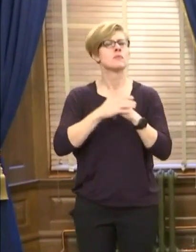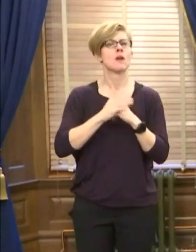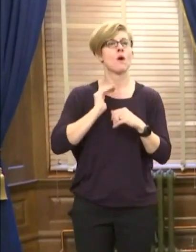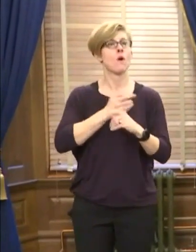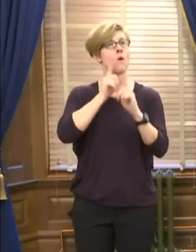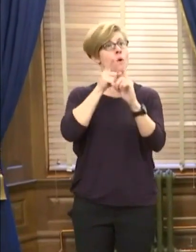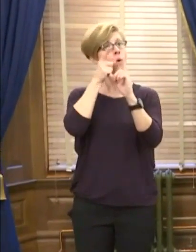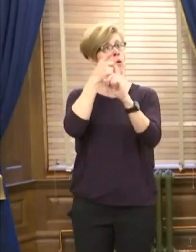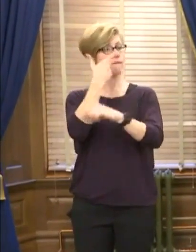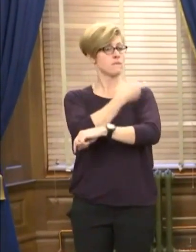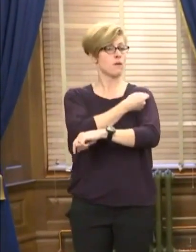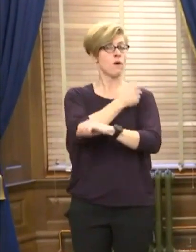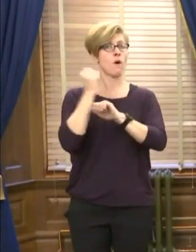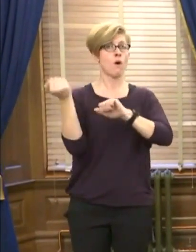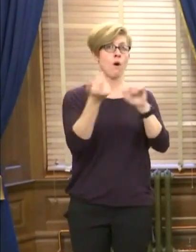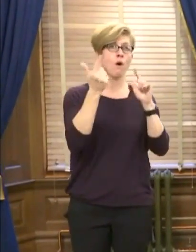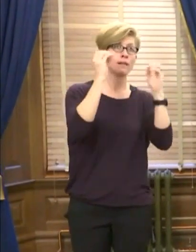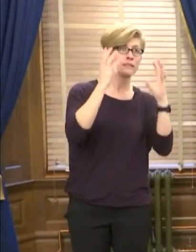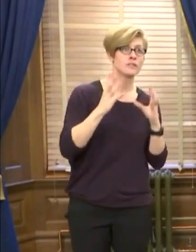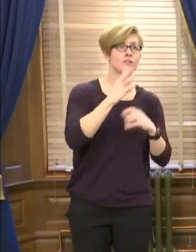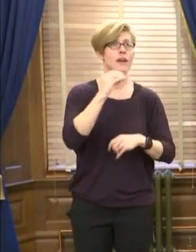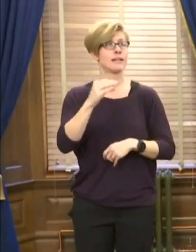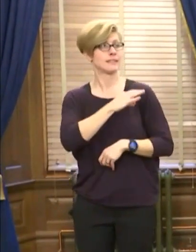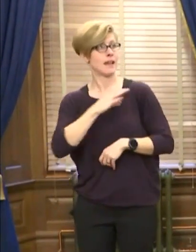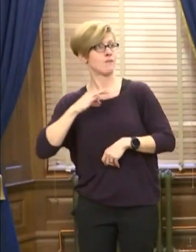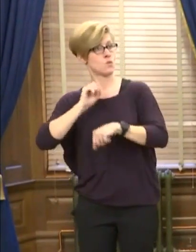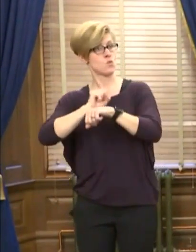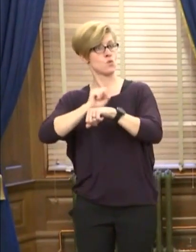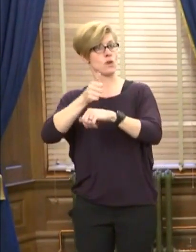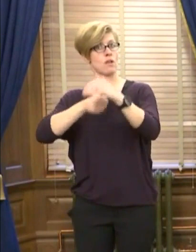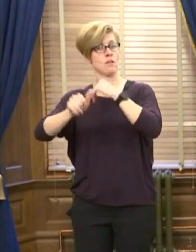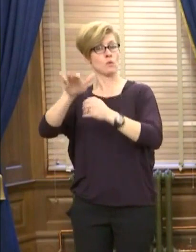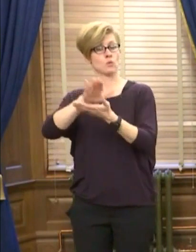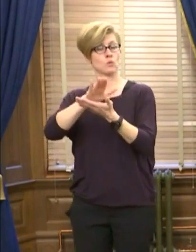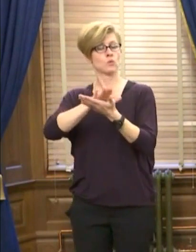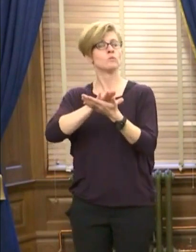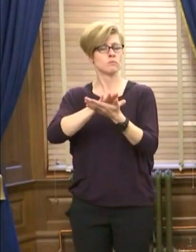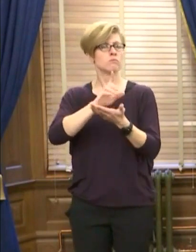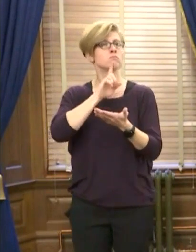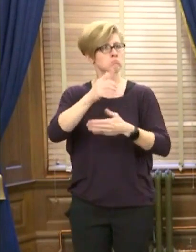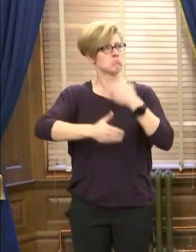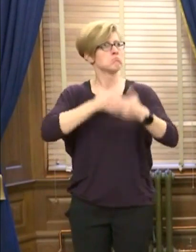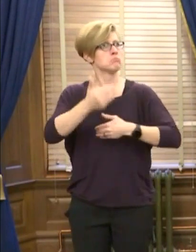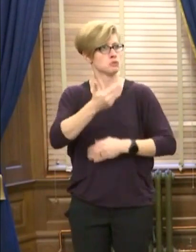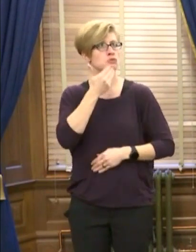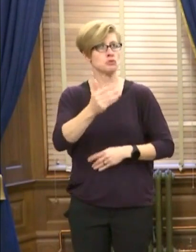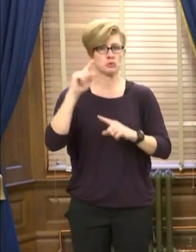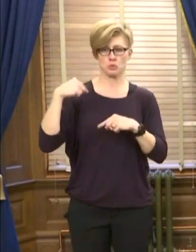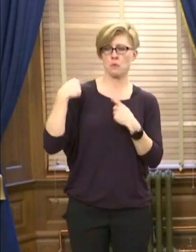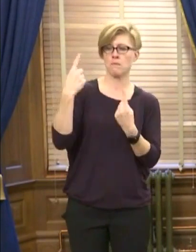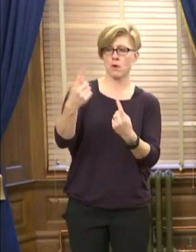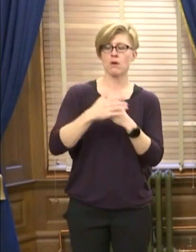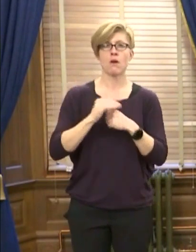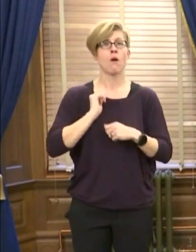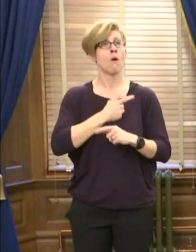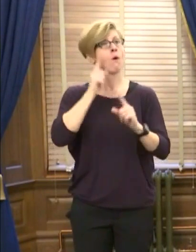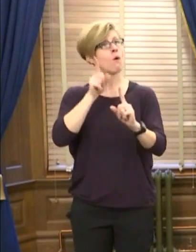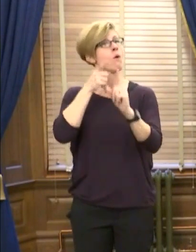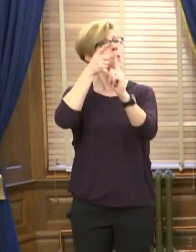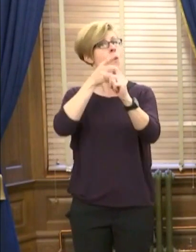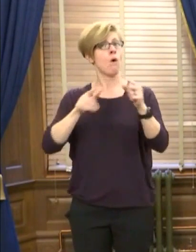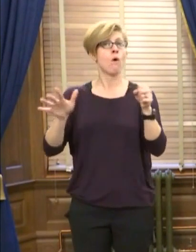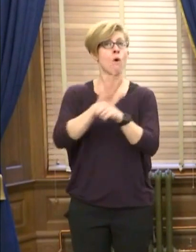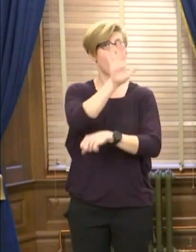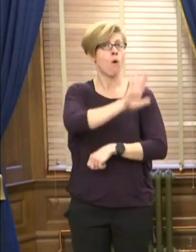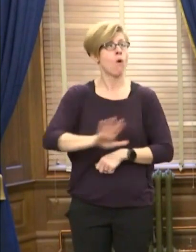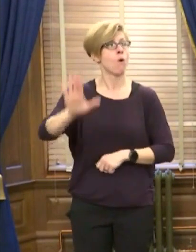teachers and school staff are moving along very well. We hope to have every teacher across the state fully